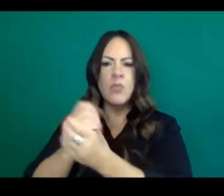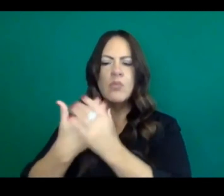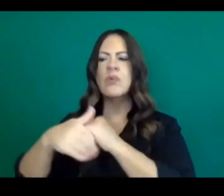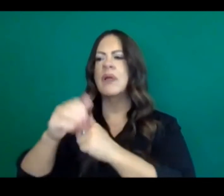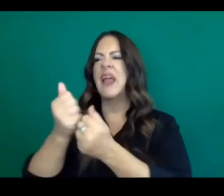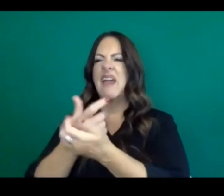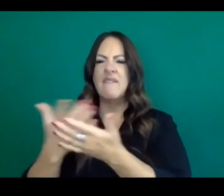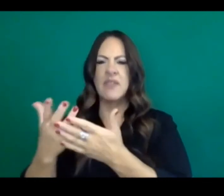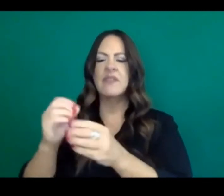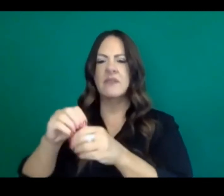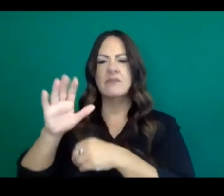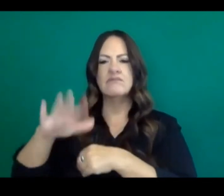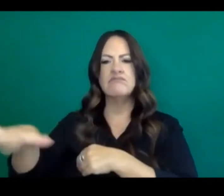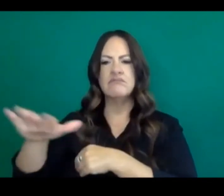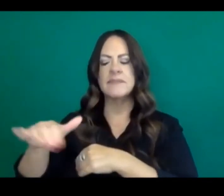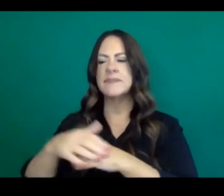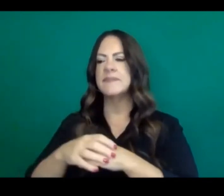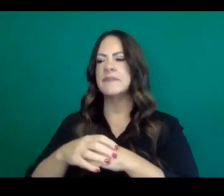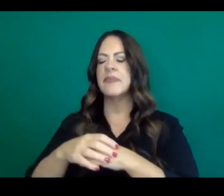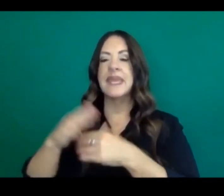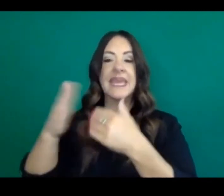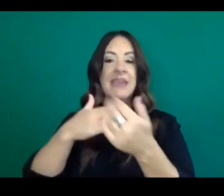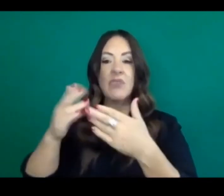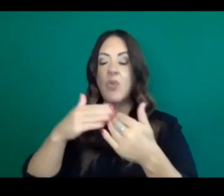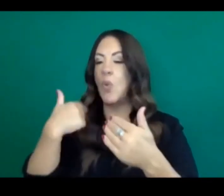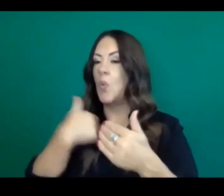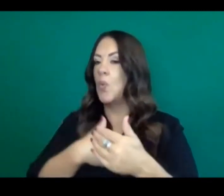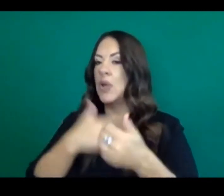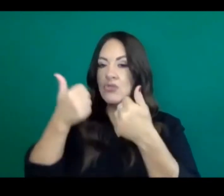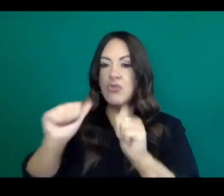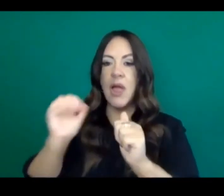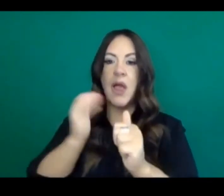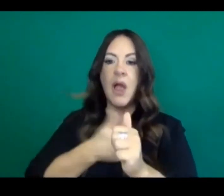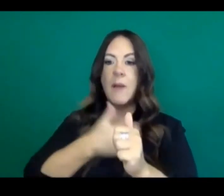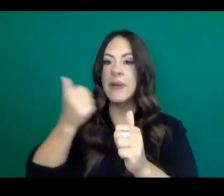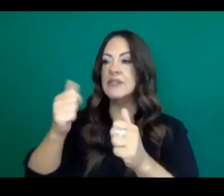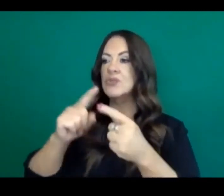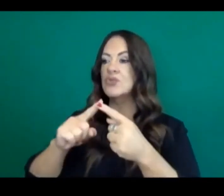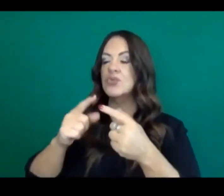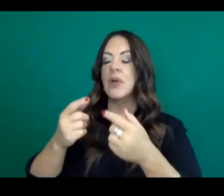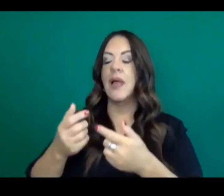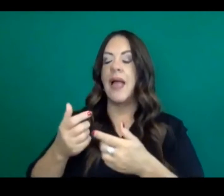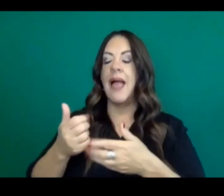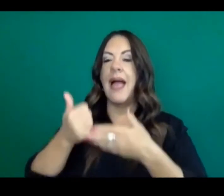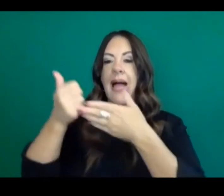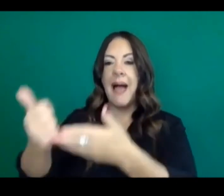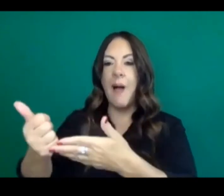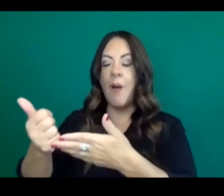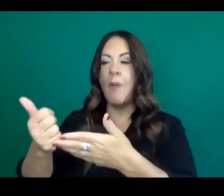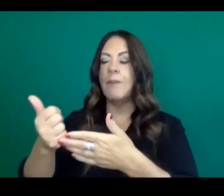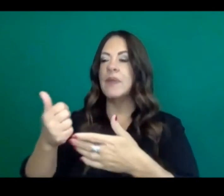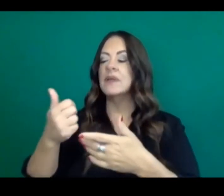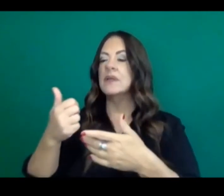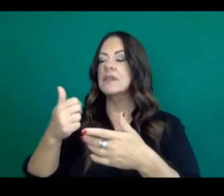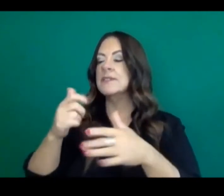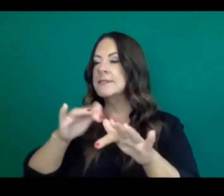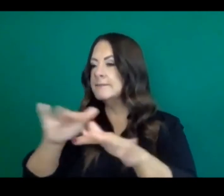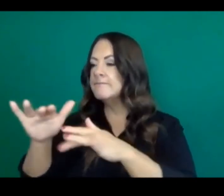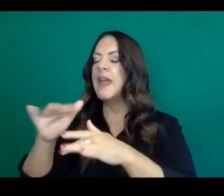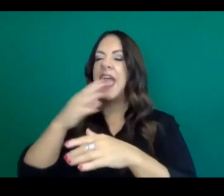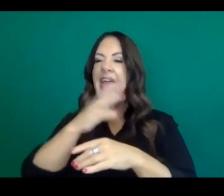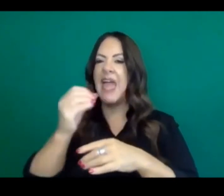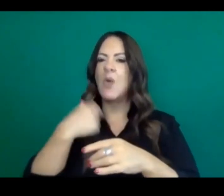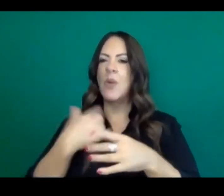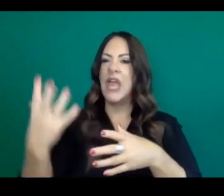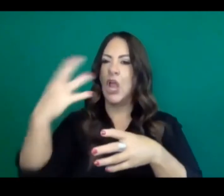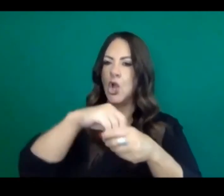learned that despite efforts to really increase our reporting of race and ethnicity around